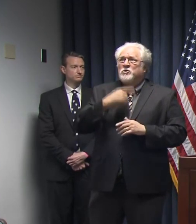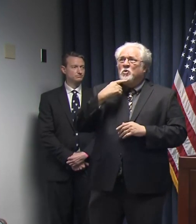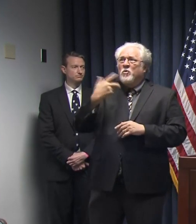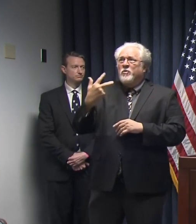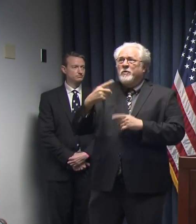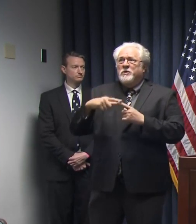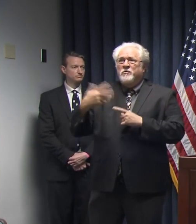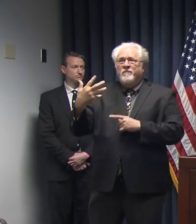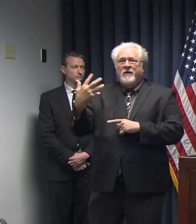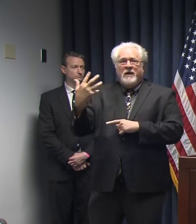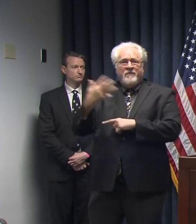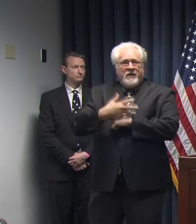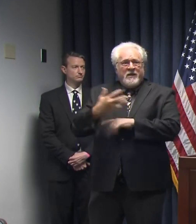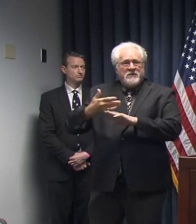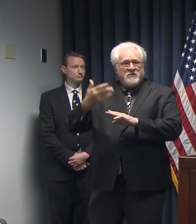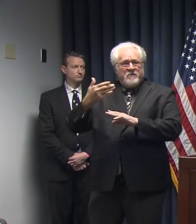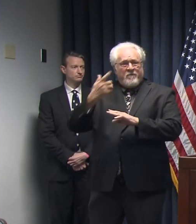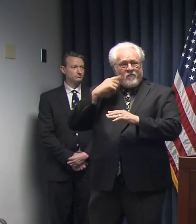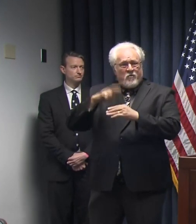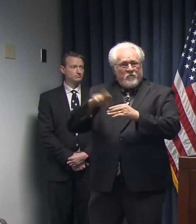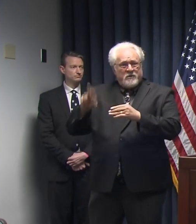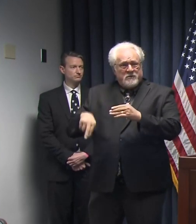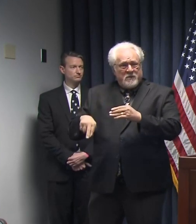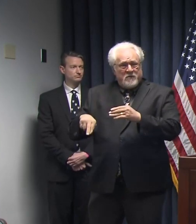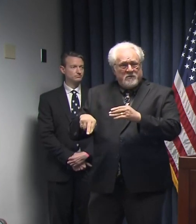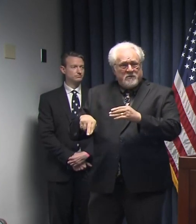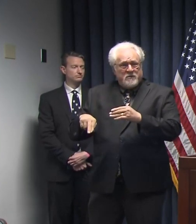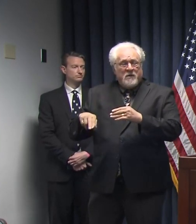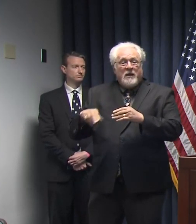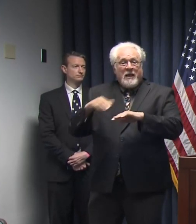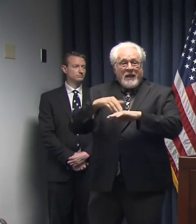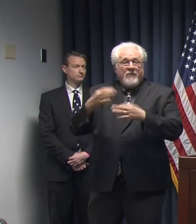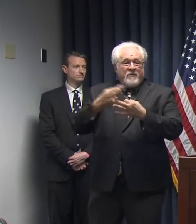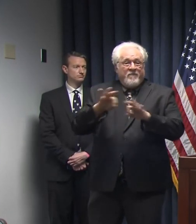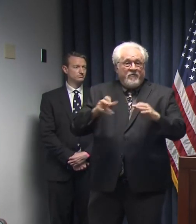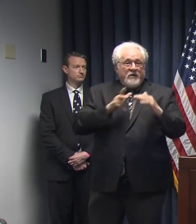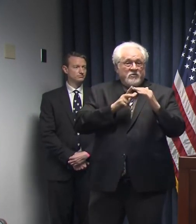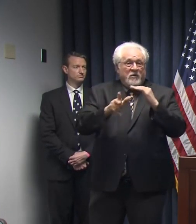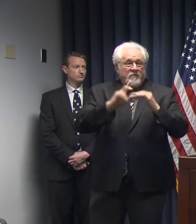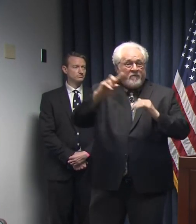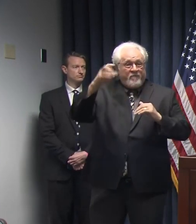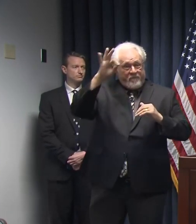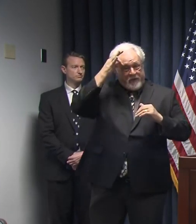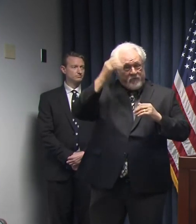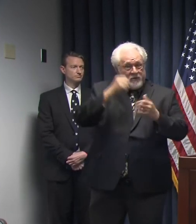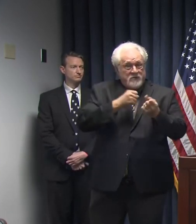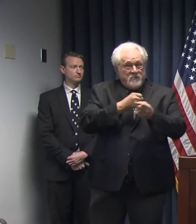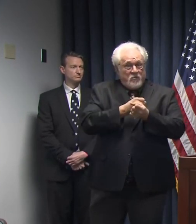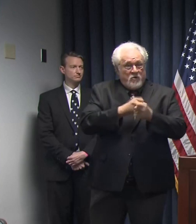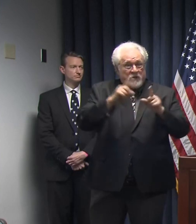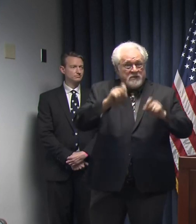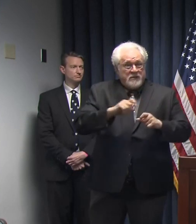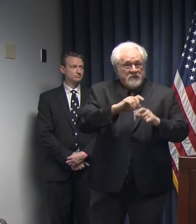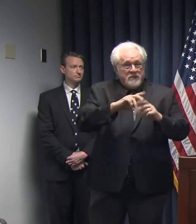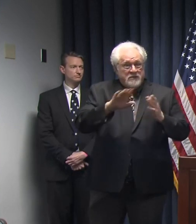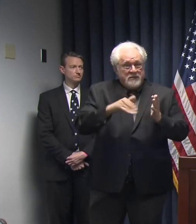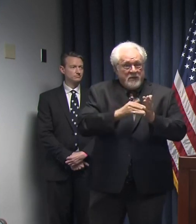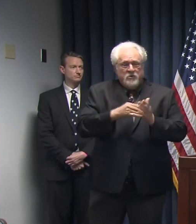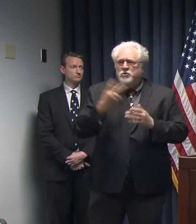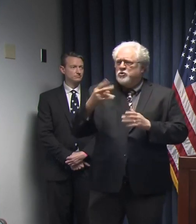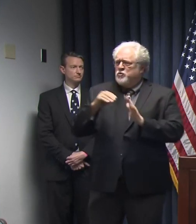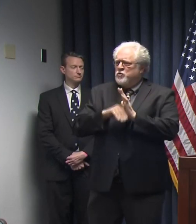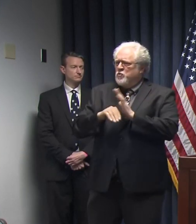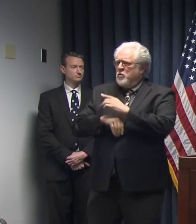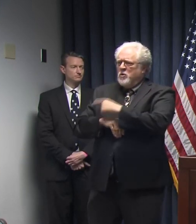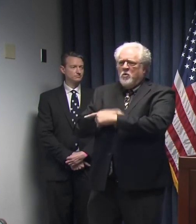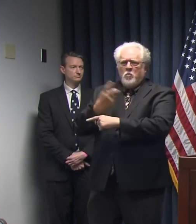days before the individuals testing at the three drive-up federally supported testing sites, two in New Orleans and one